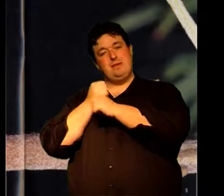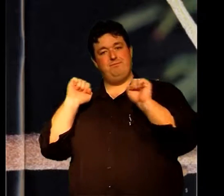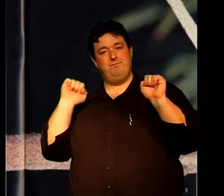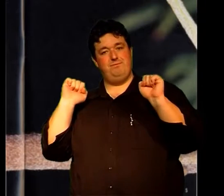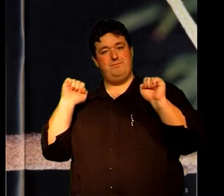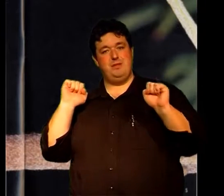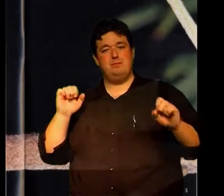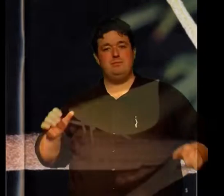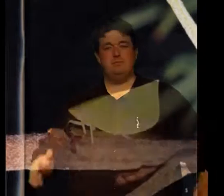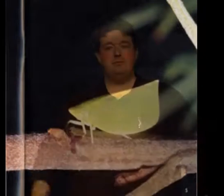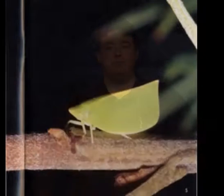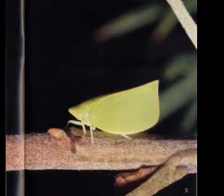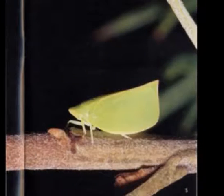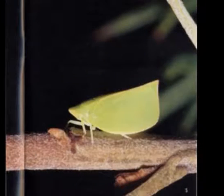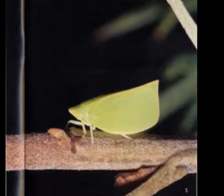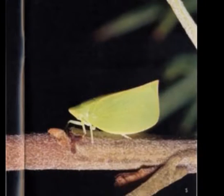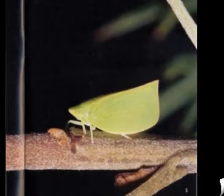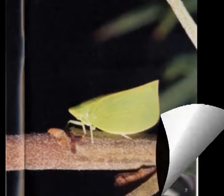This helps the leafhopper feel safe